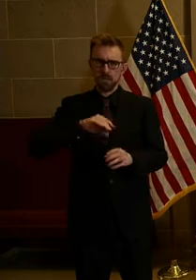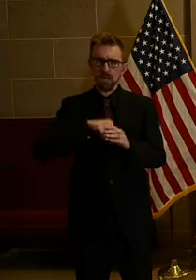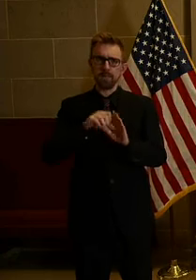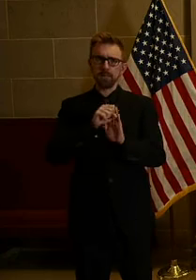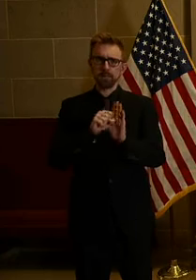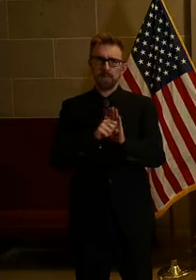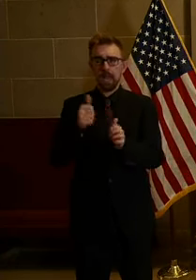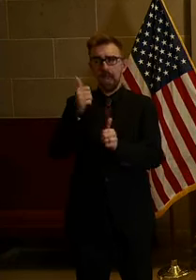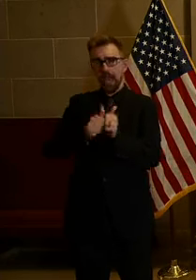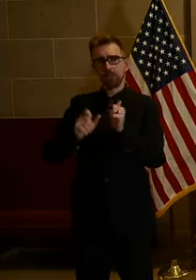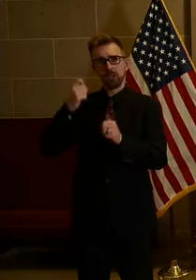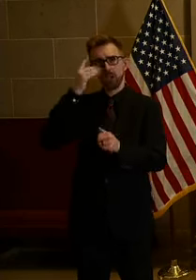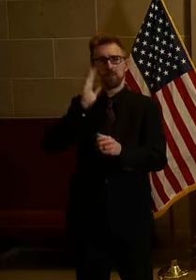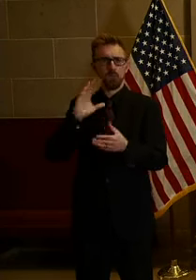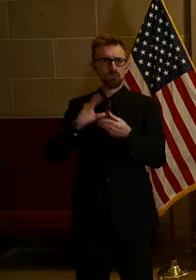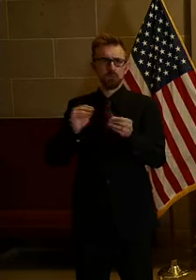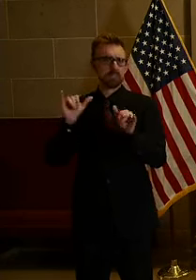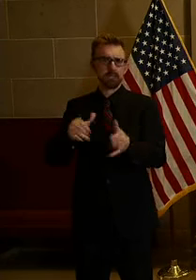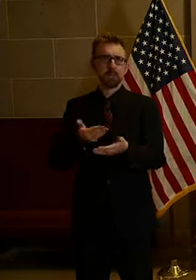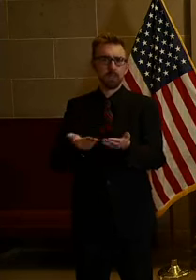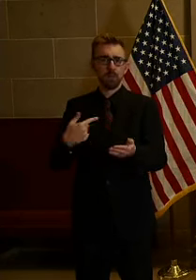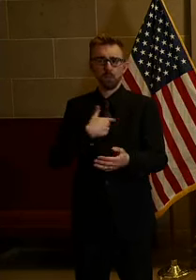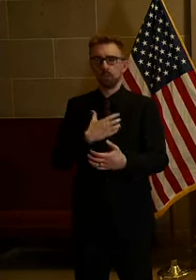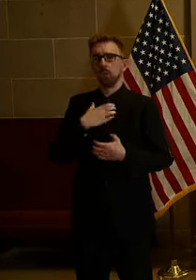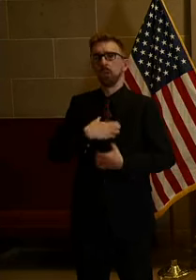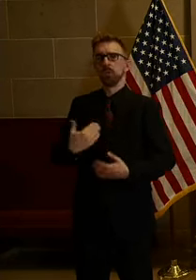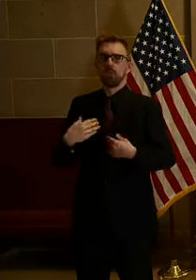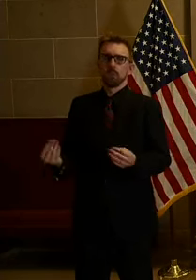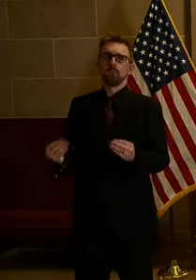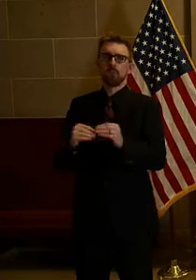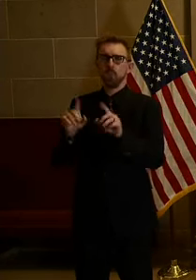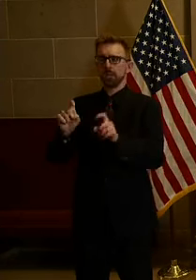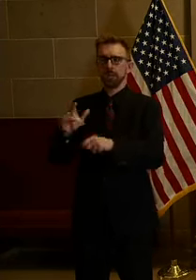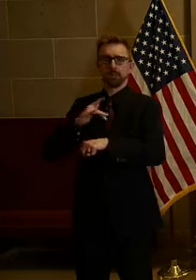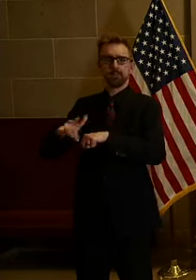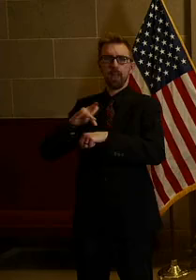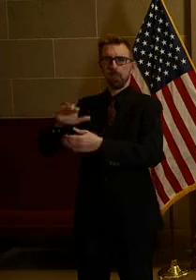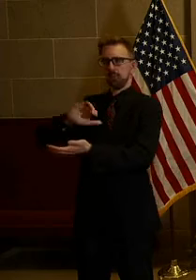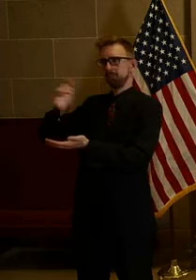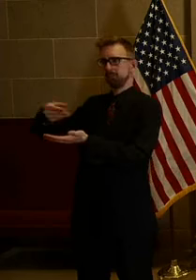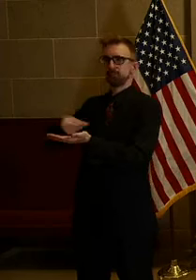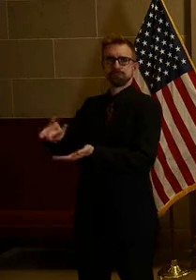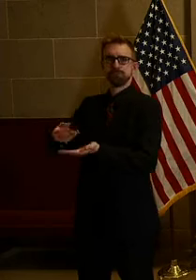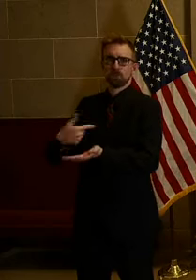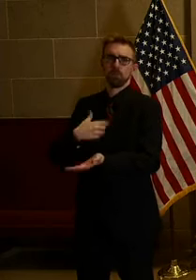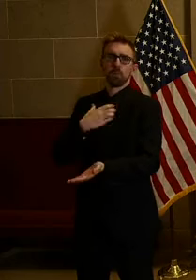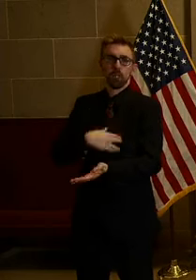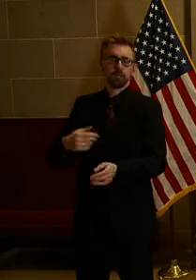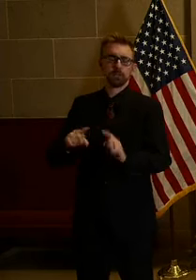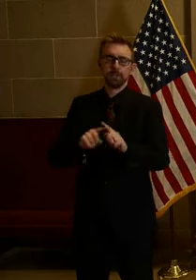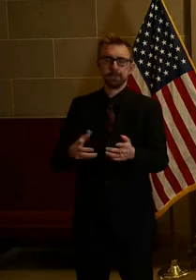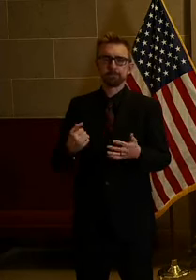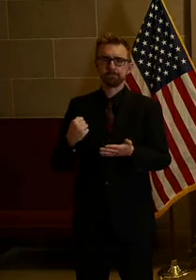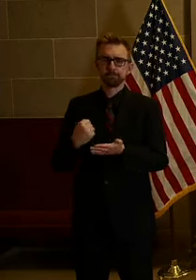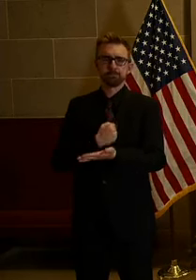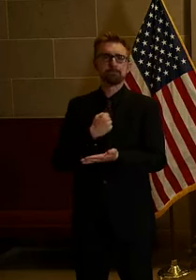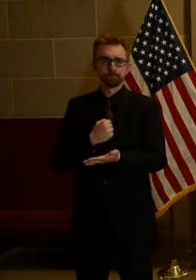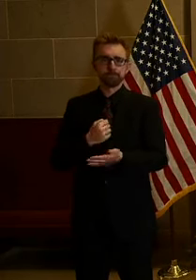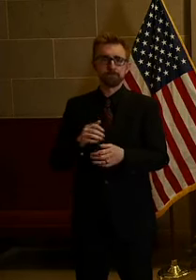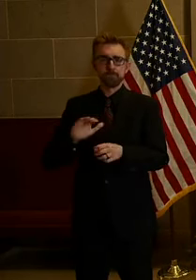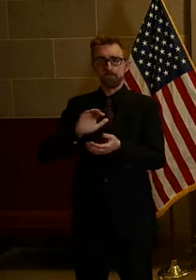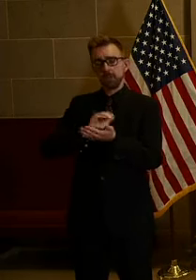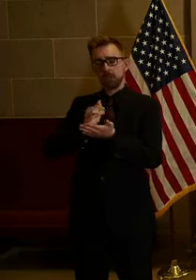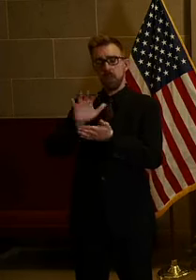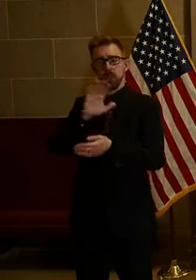governor I think would tell you the same thing. I'm going to tell you we wish we had more tests on hand. There's no doubt about that. But unfortunately, the supply all over across the